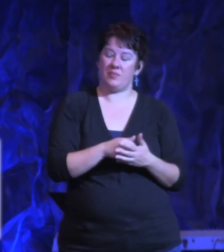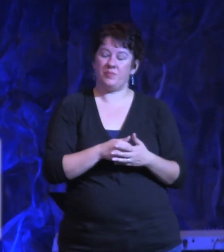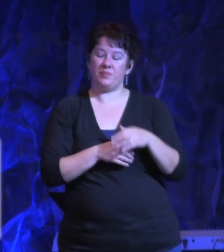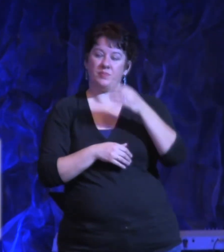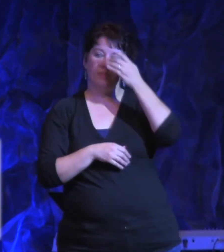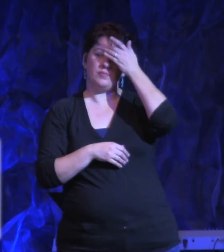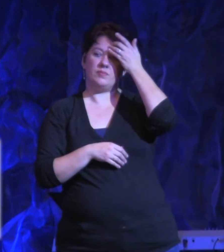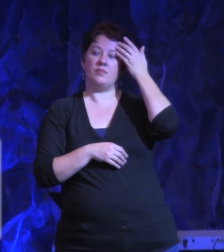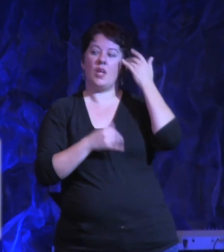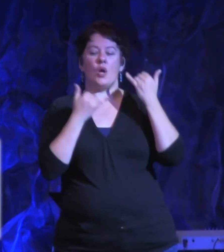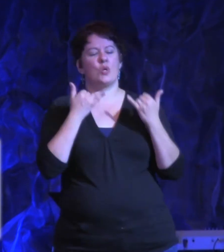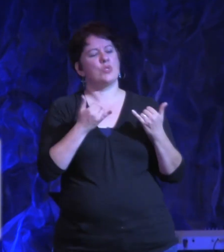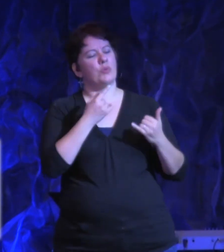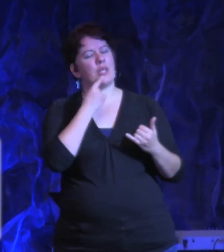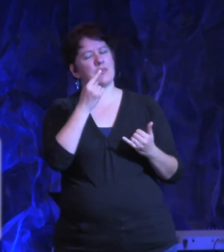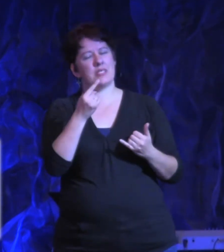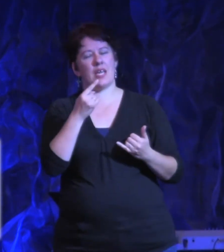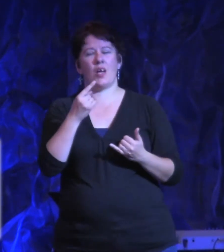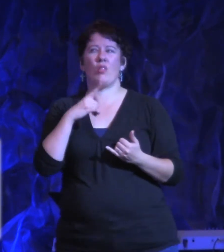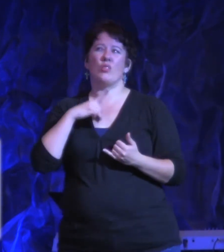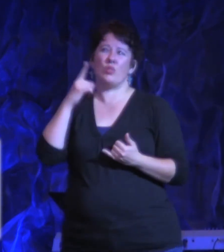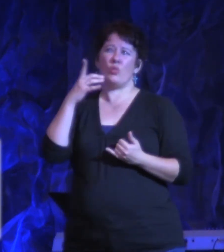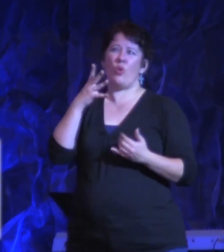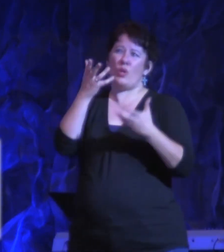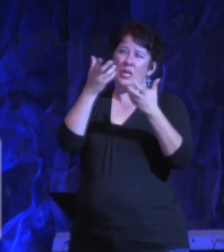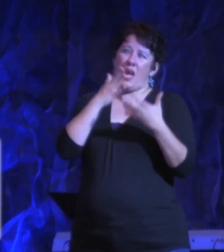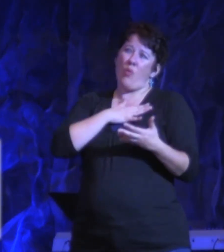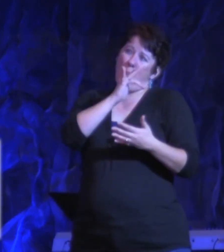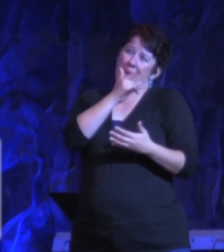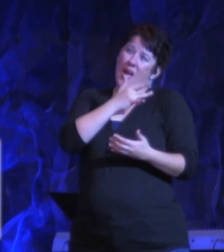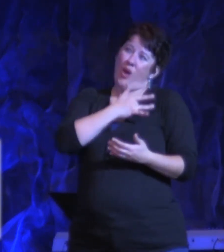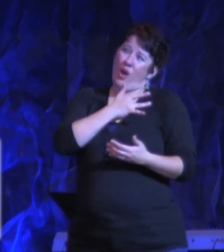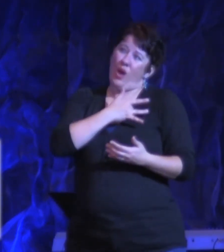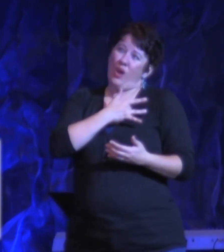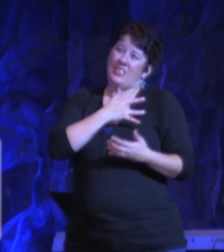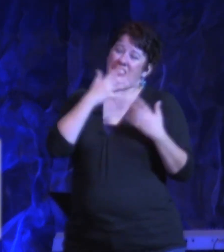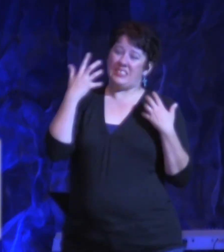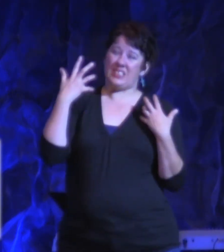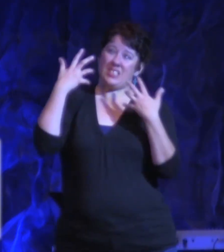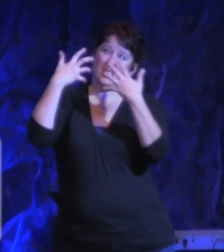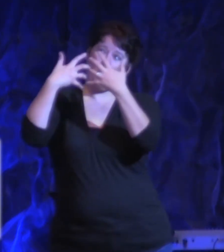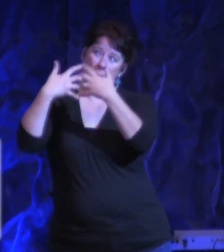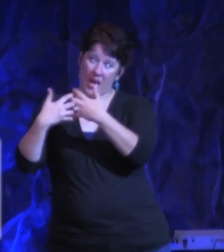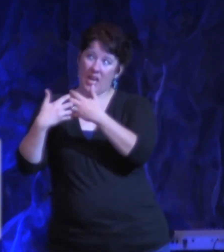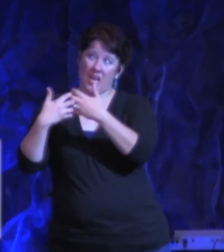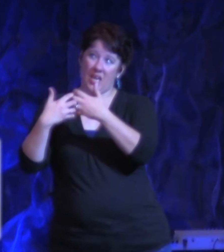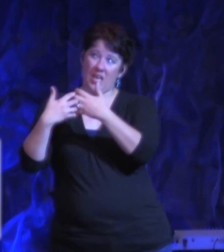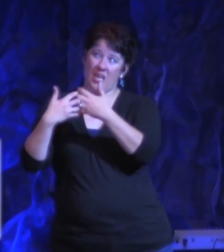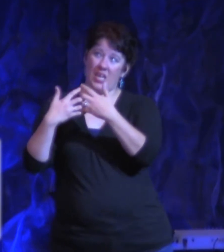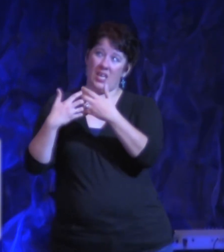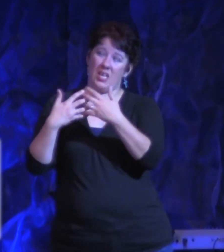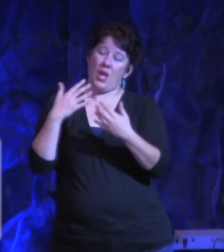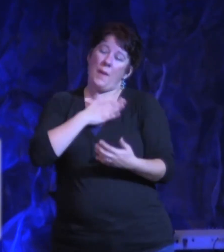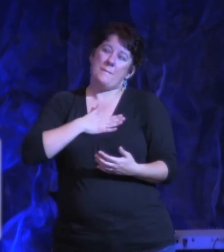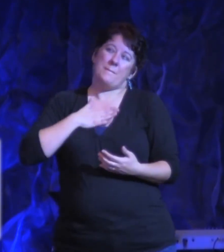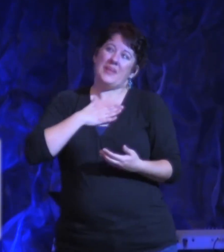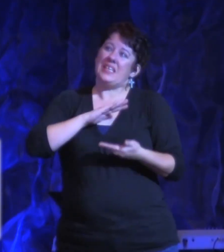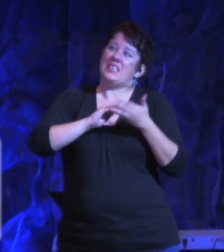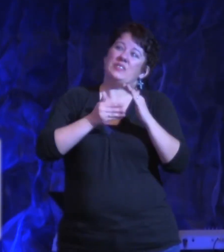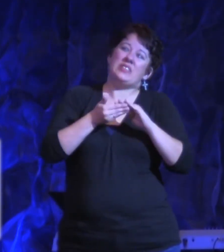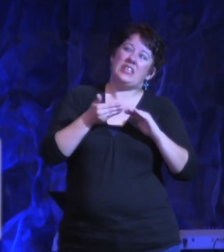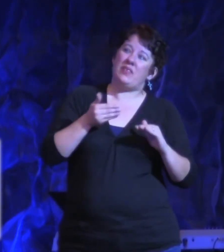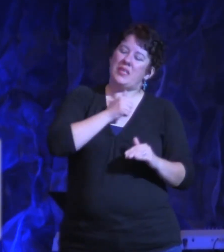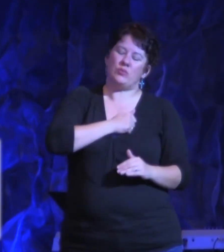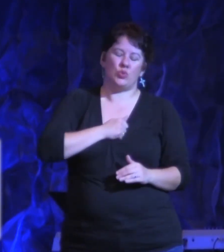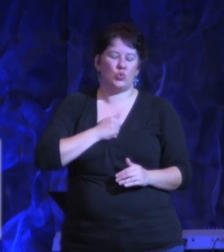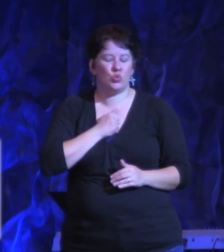upright heart before you. Just right there where you are to say, Lord, would you forgive me? I'm sorry, Lord. God,